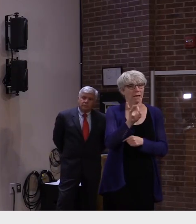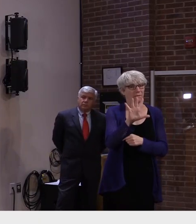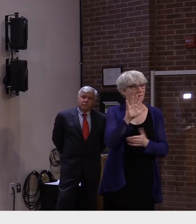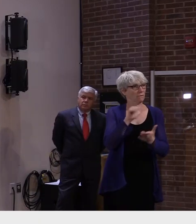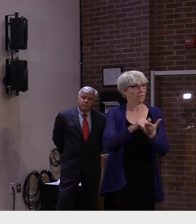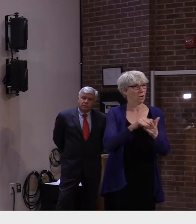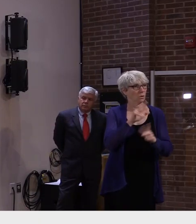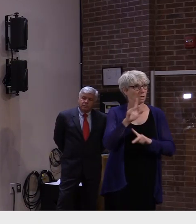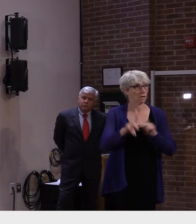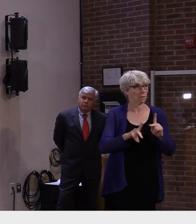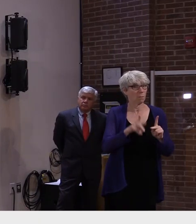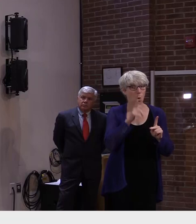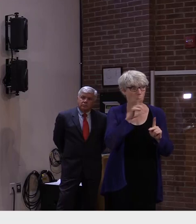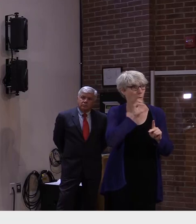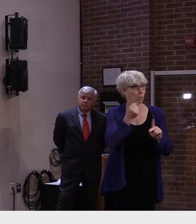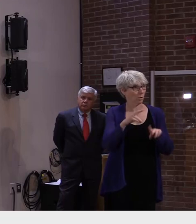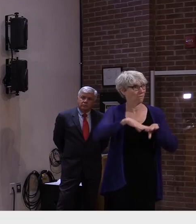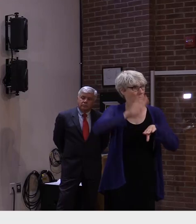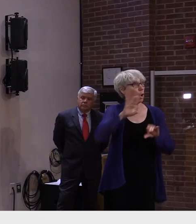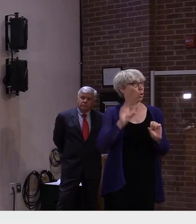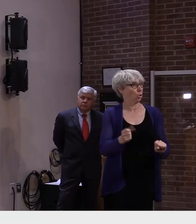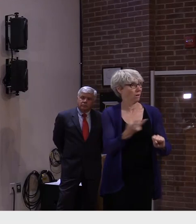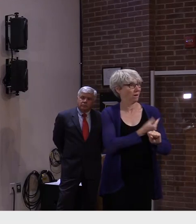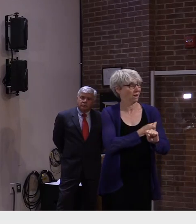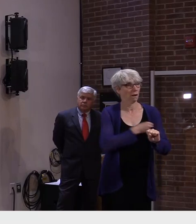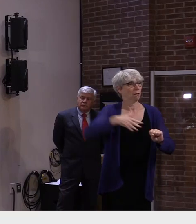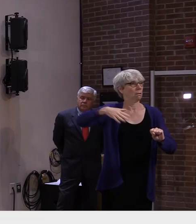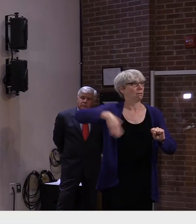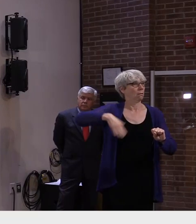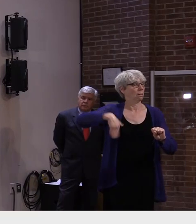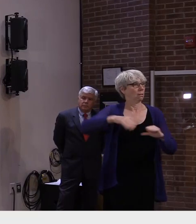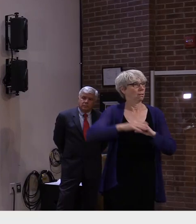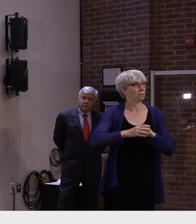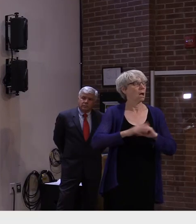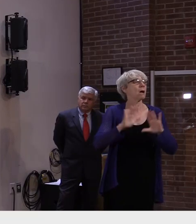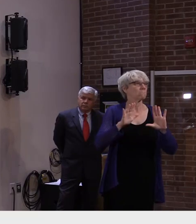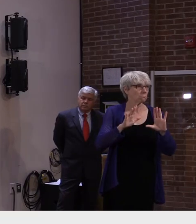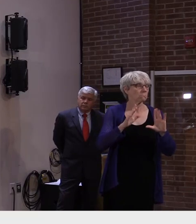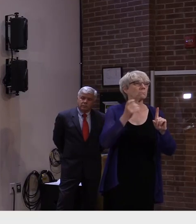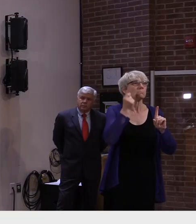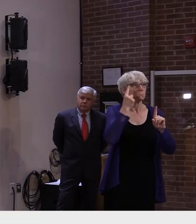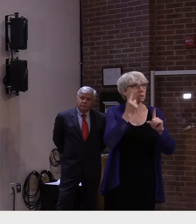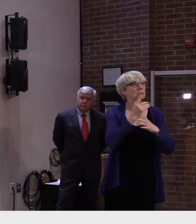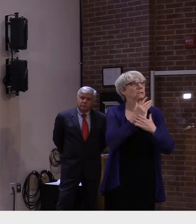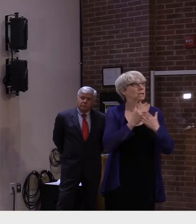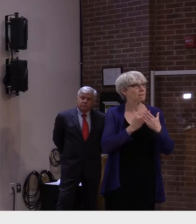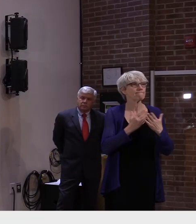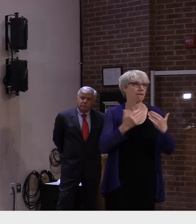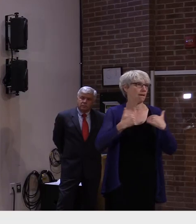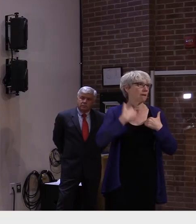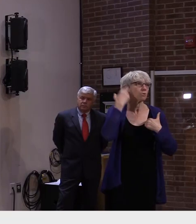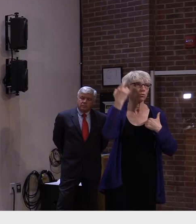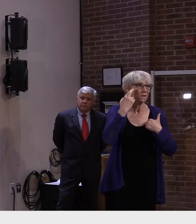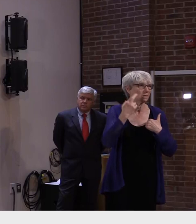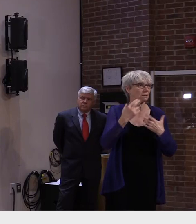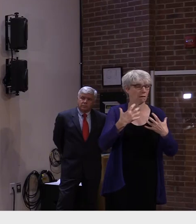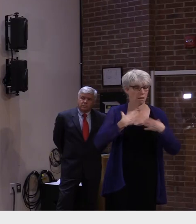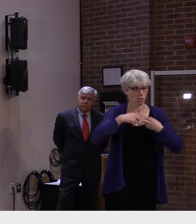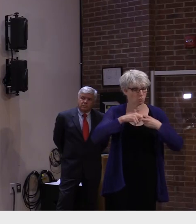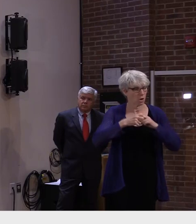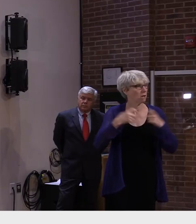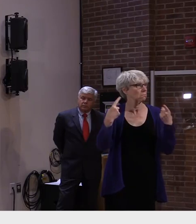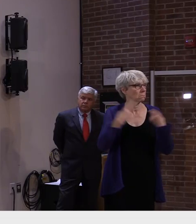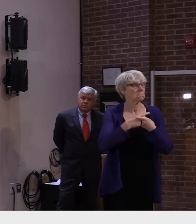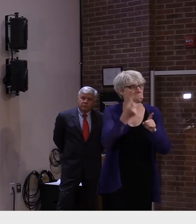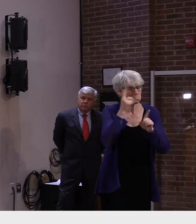who have not yet been vaccinated some because they're not eligible but many who are so